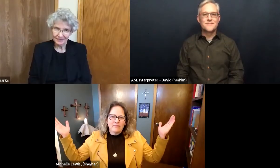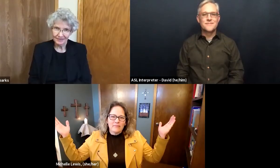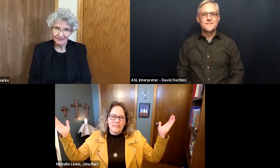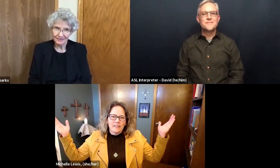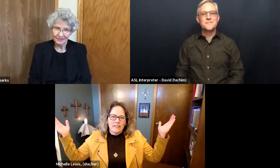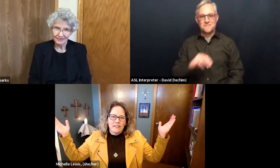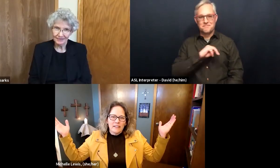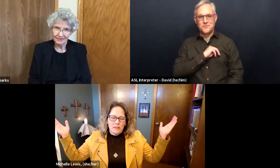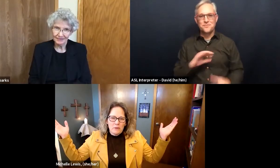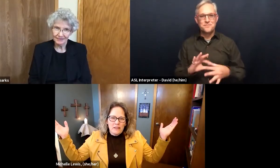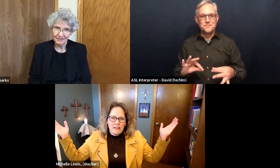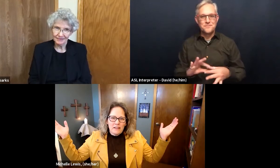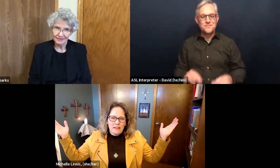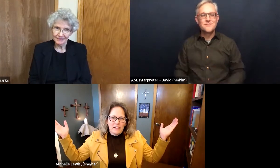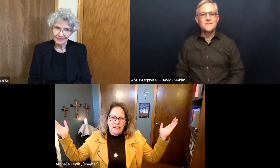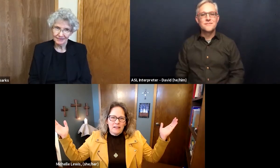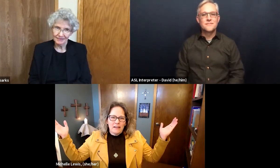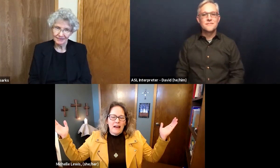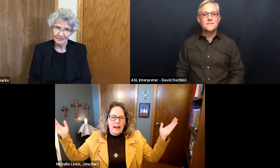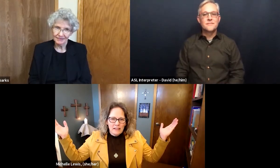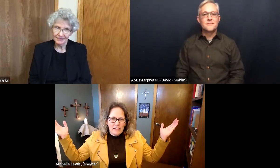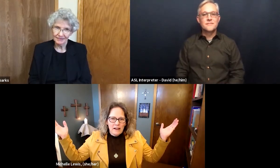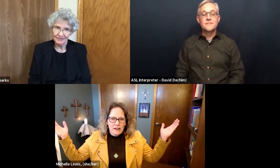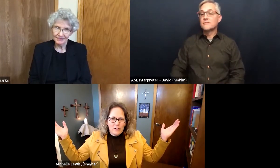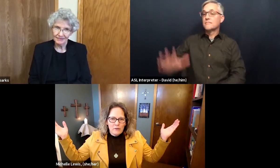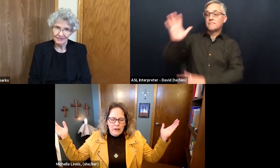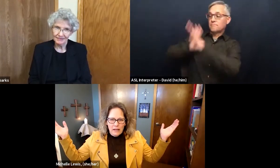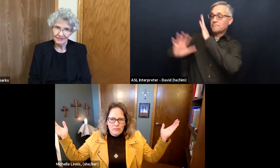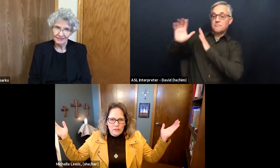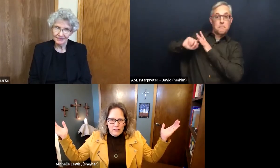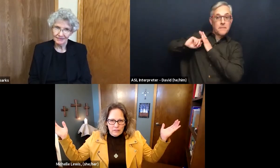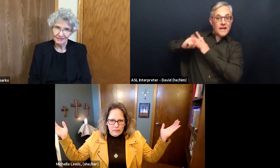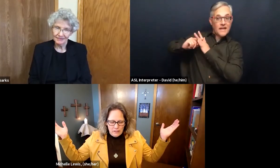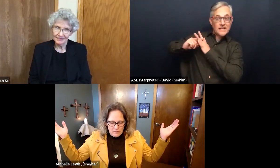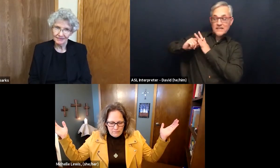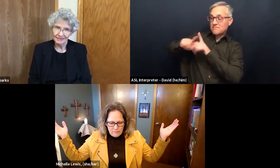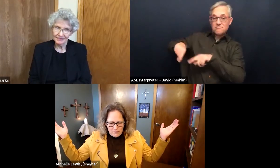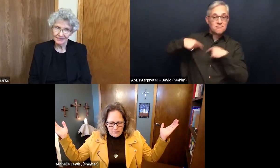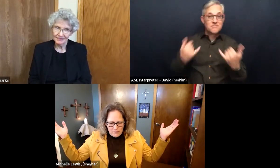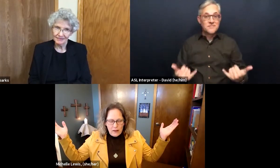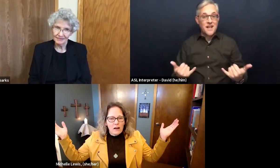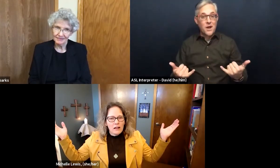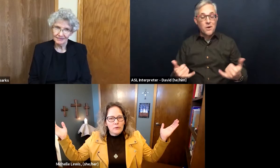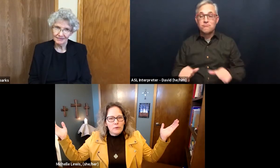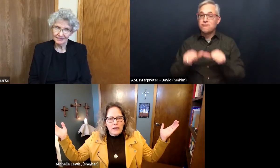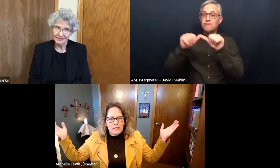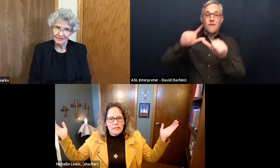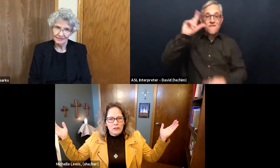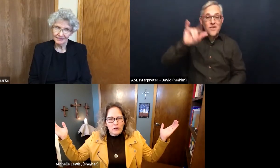In the beginning and now and forever. God created the